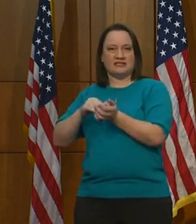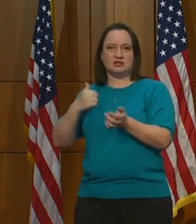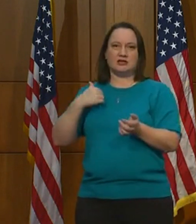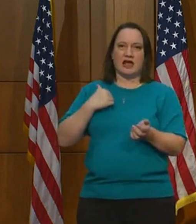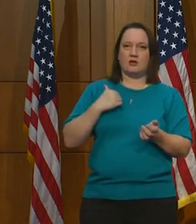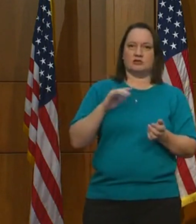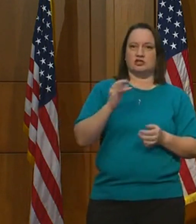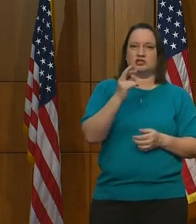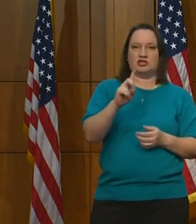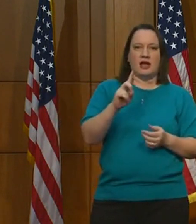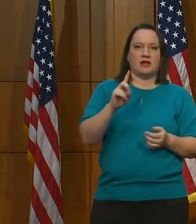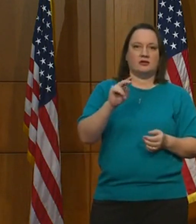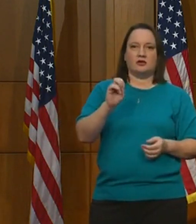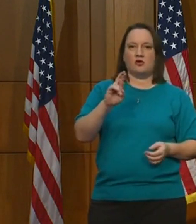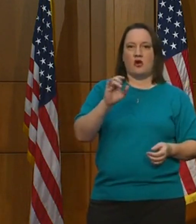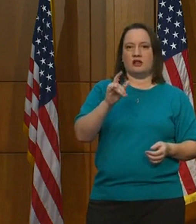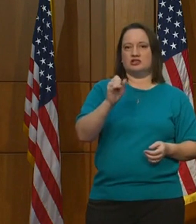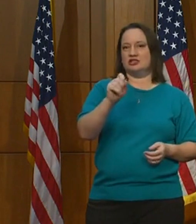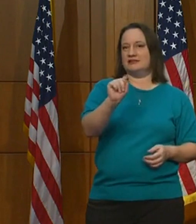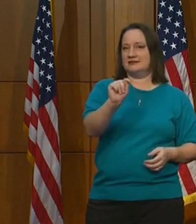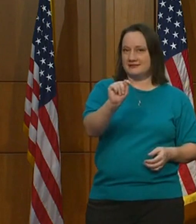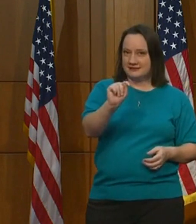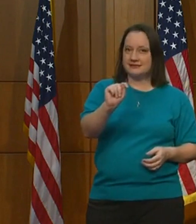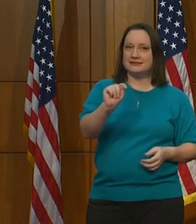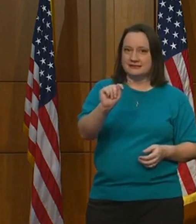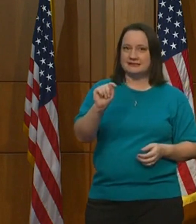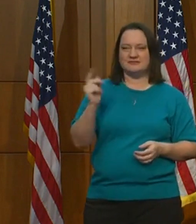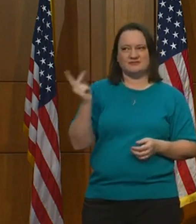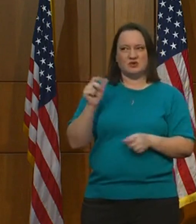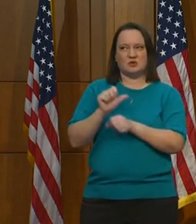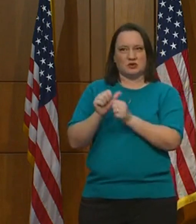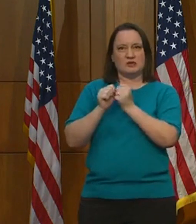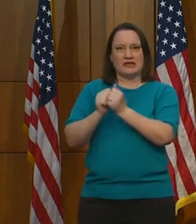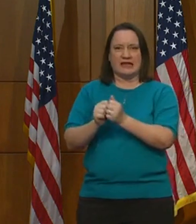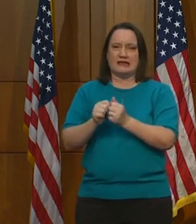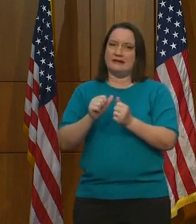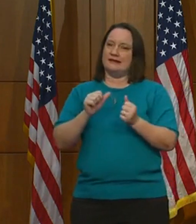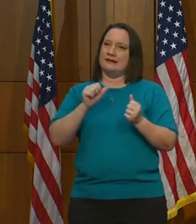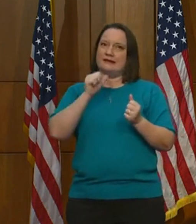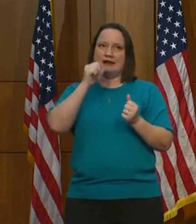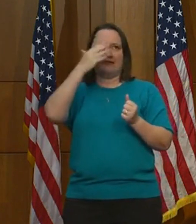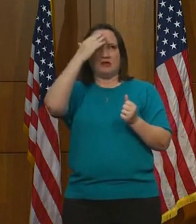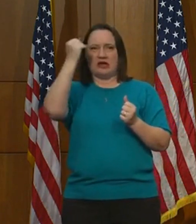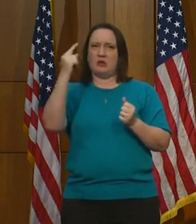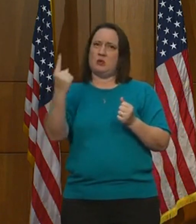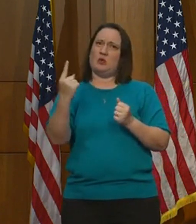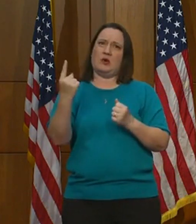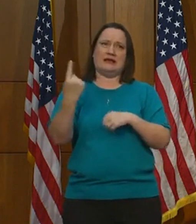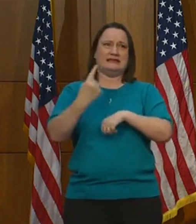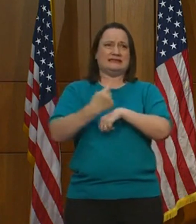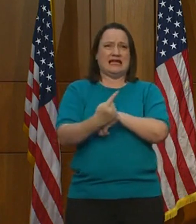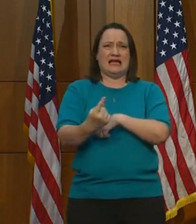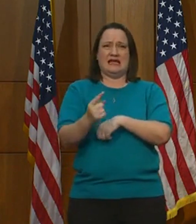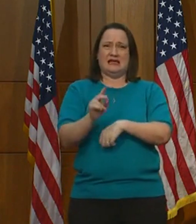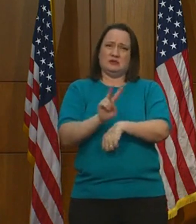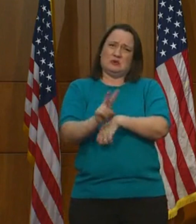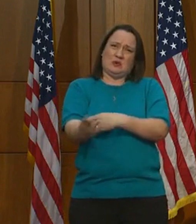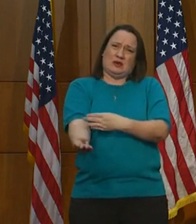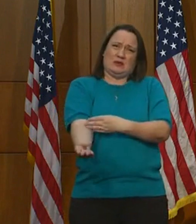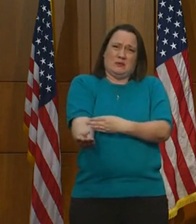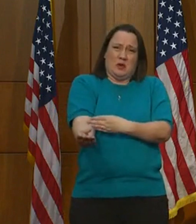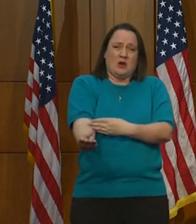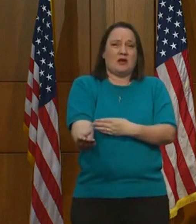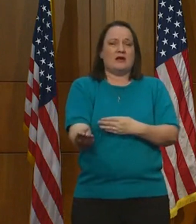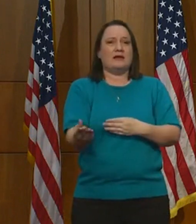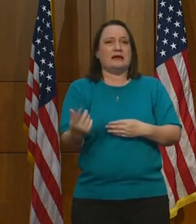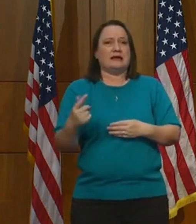child neurologist. And I know we'll forget one early morning hour at 2 o'clock, 2 a.m., I